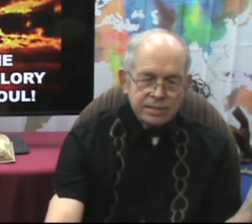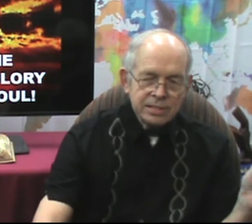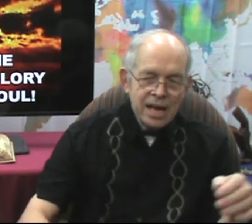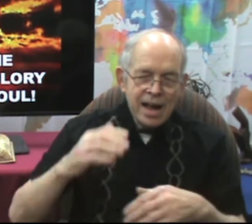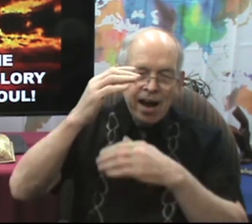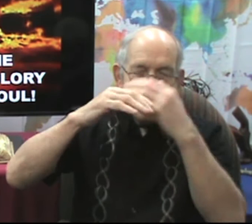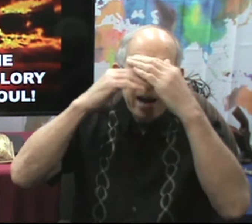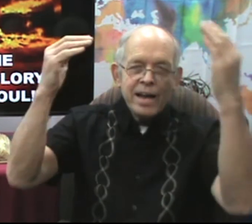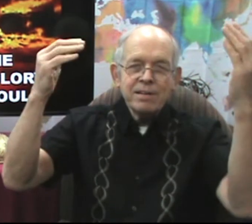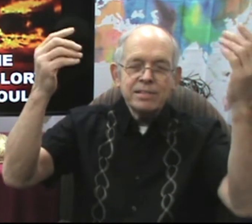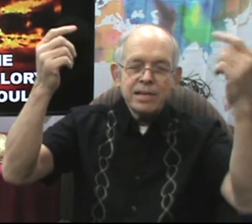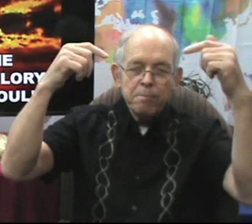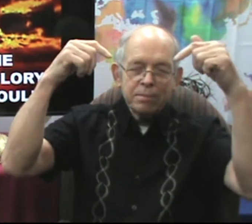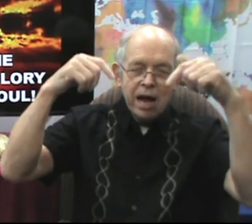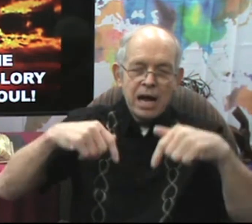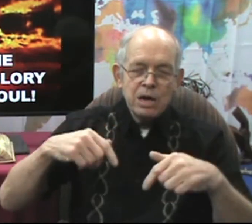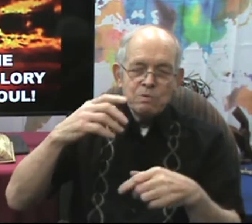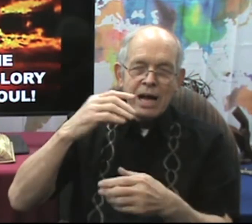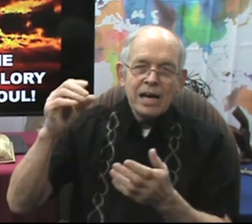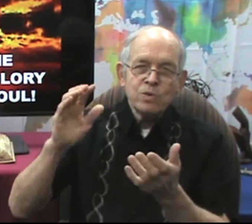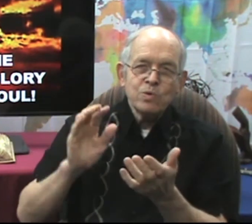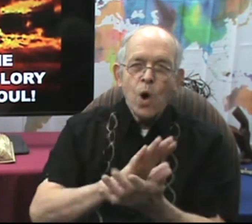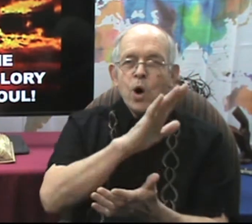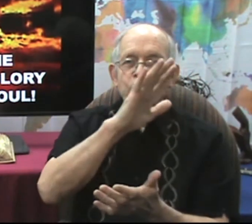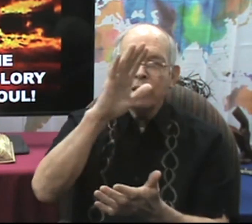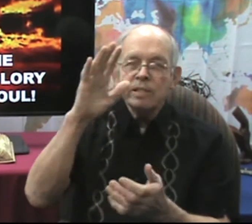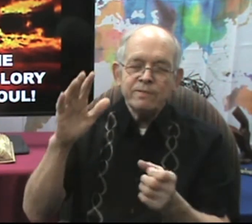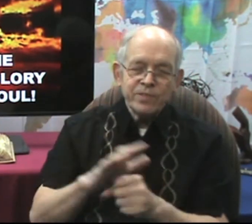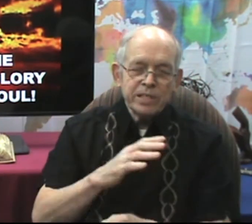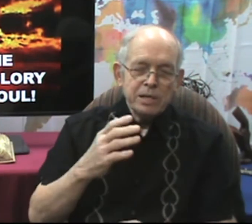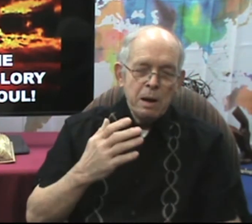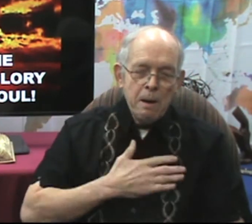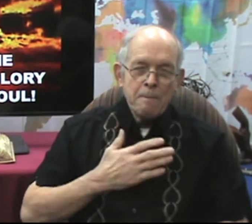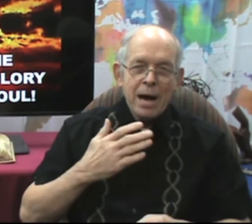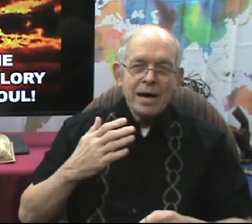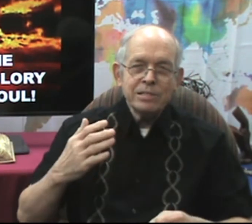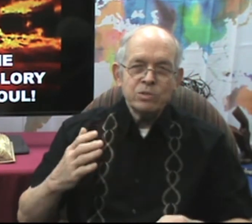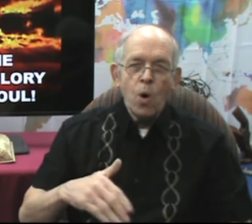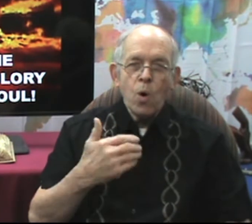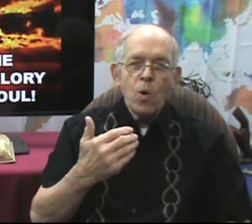Heaven came down and glory filled my soul.